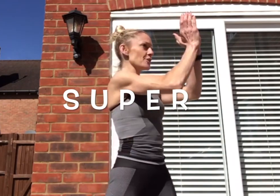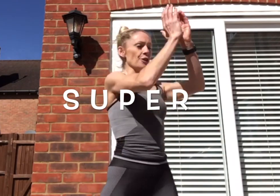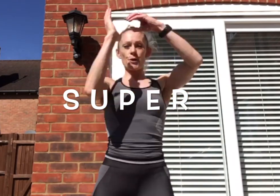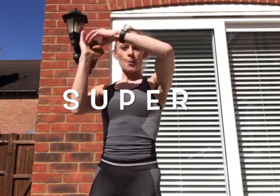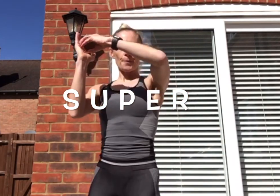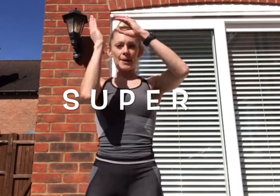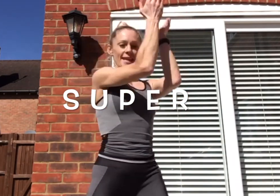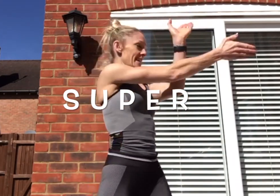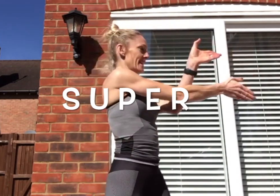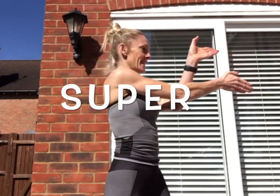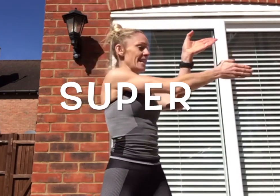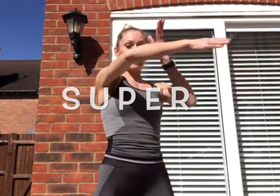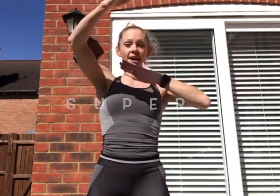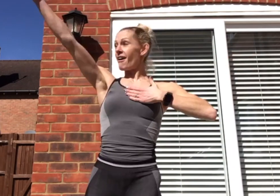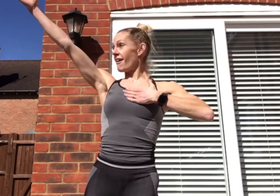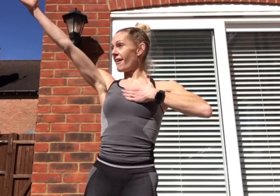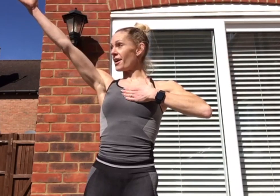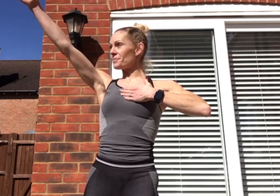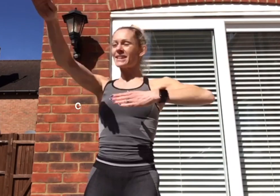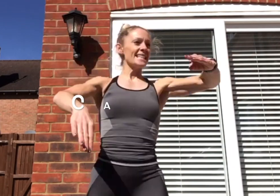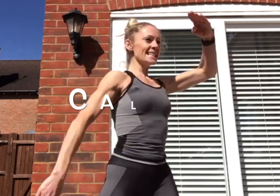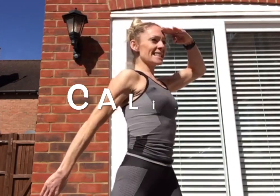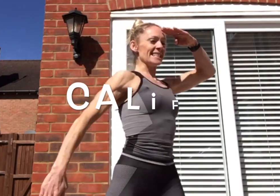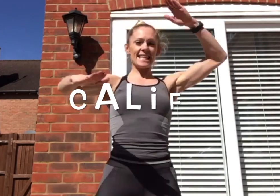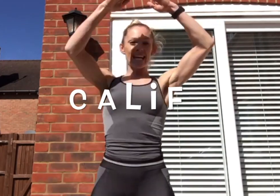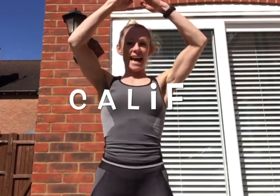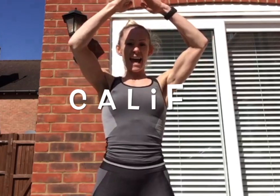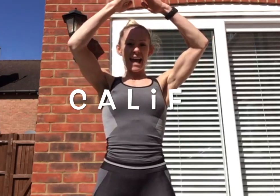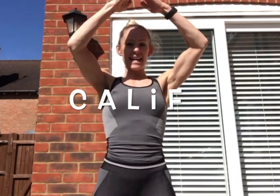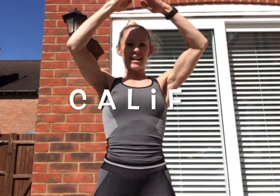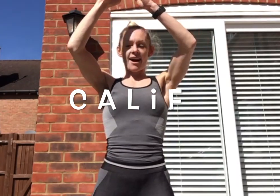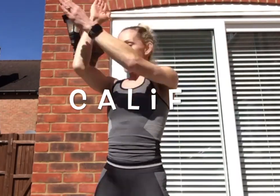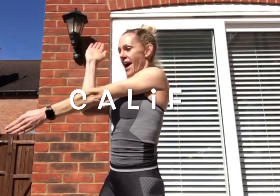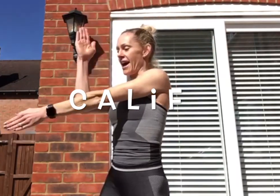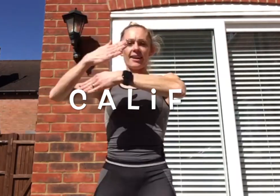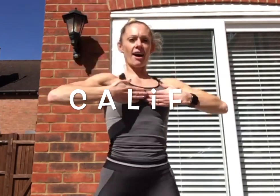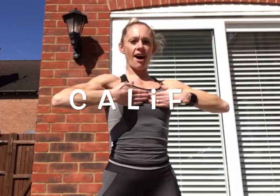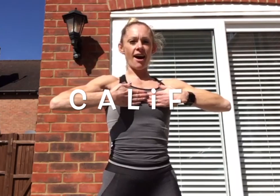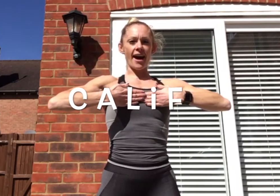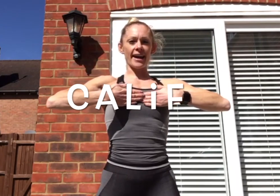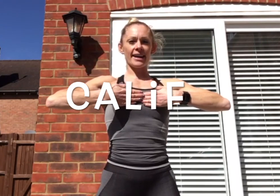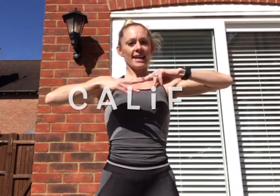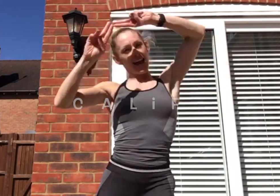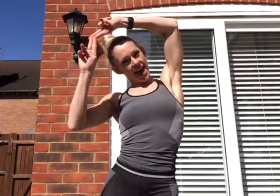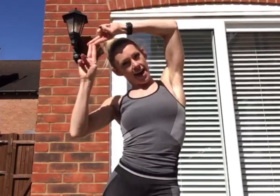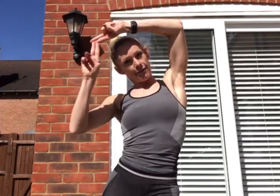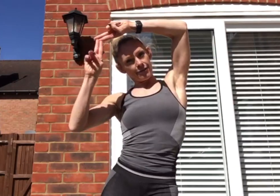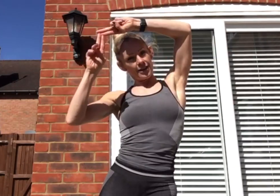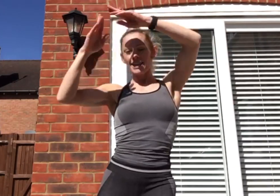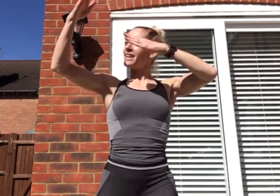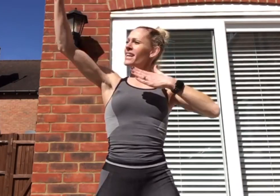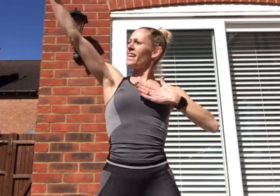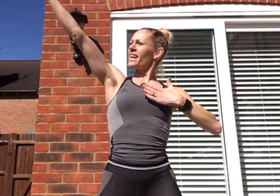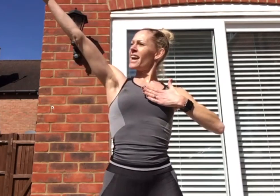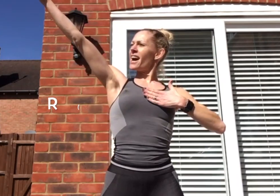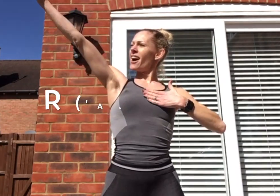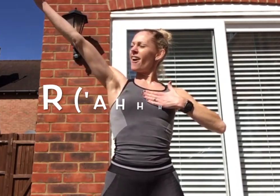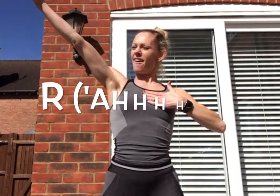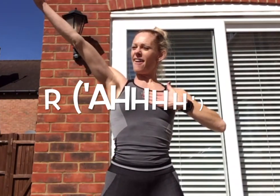-U-P-E-R. C-A-L-I-F-R.